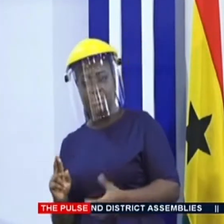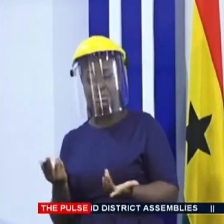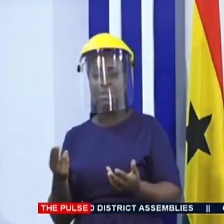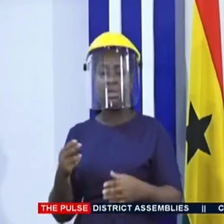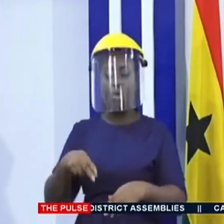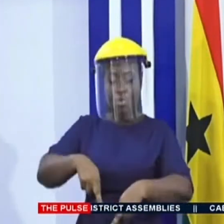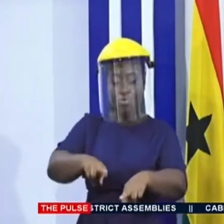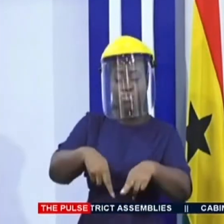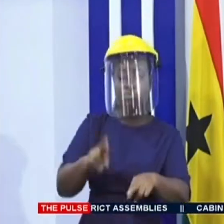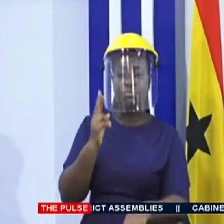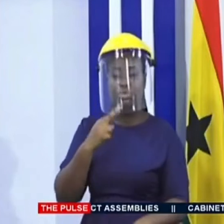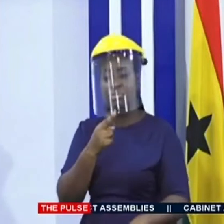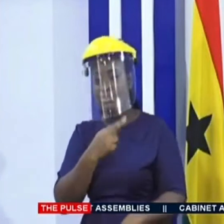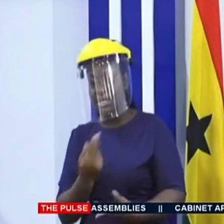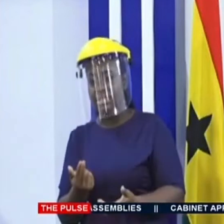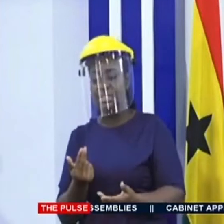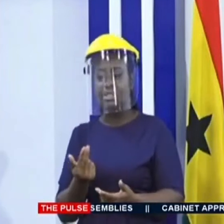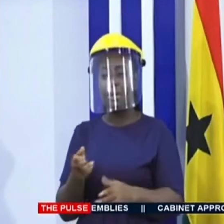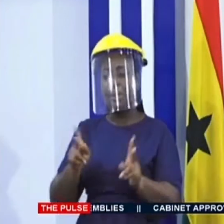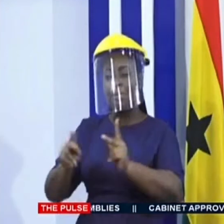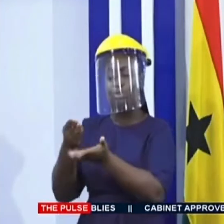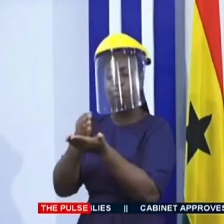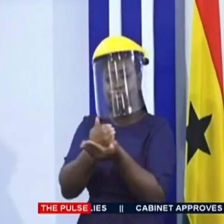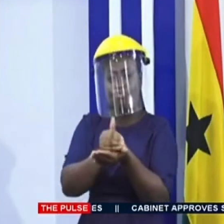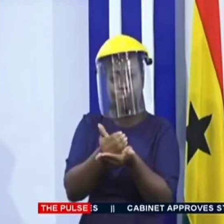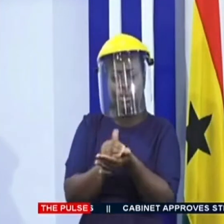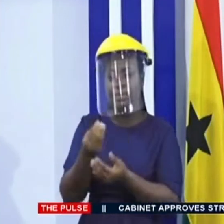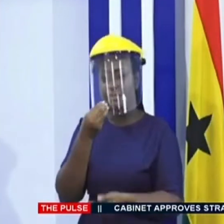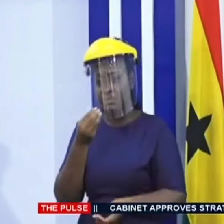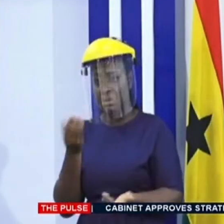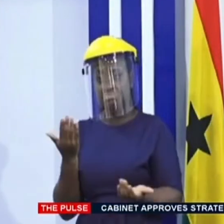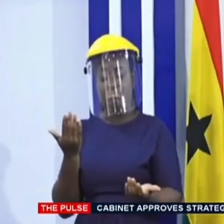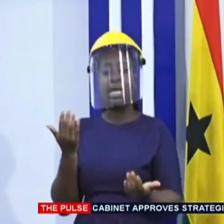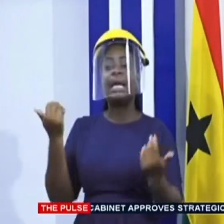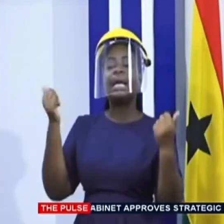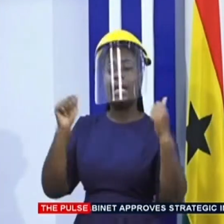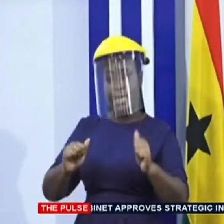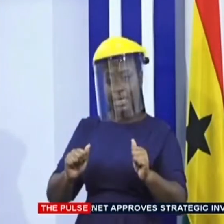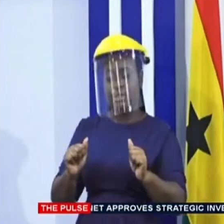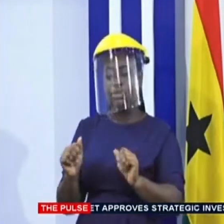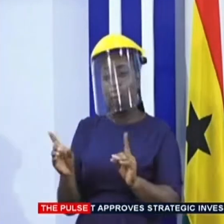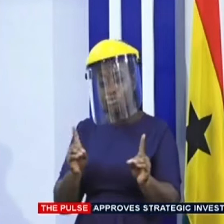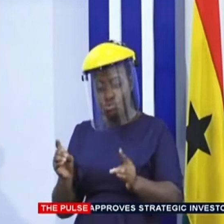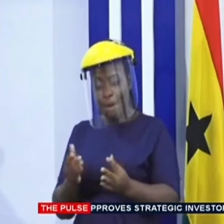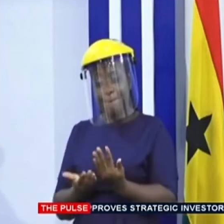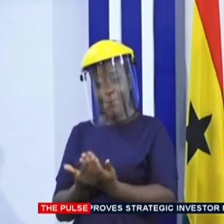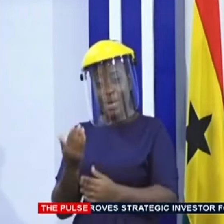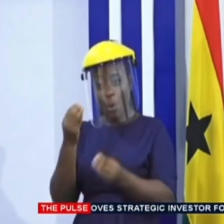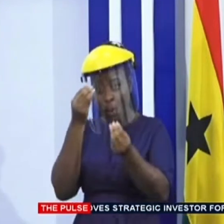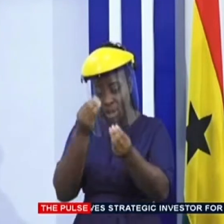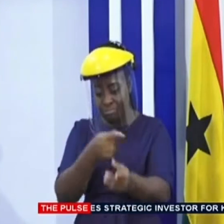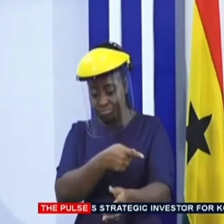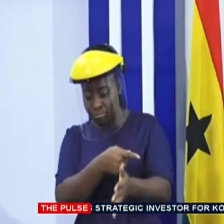stops, fast food and coffee and tea shops, they may operate with the following guidelines the